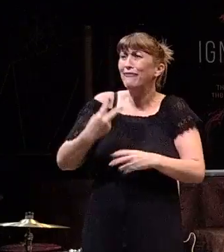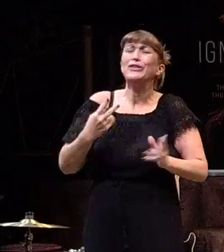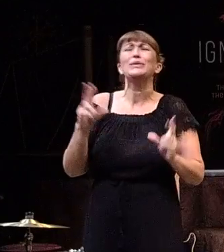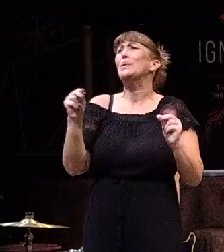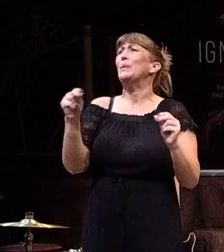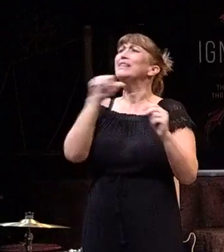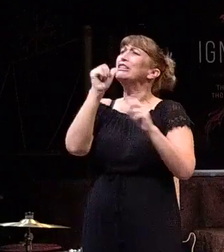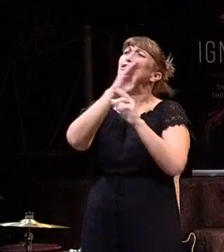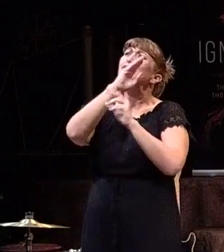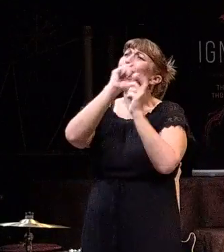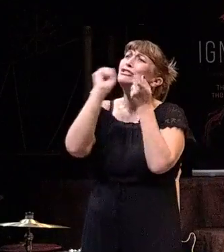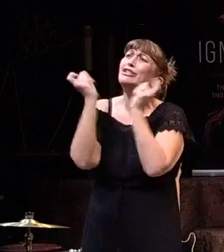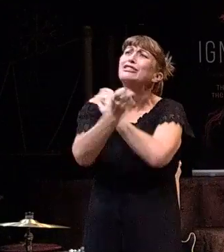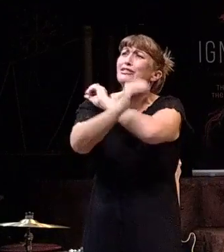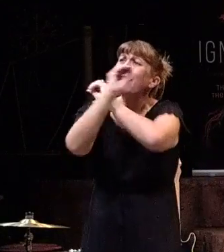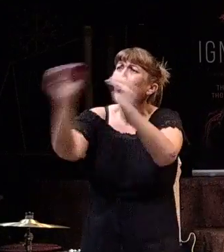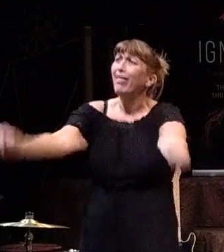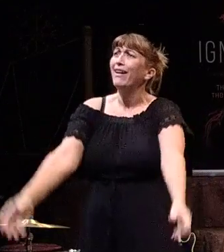change any of that.